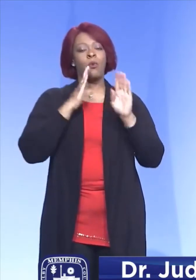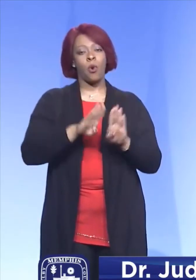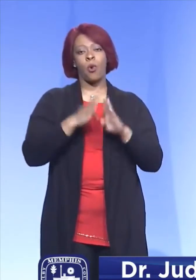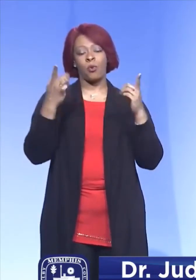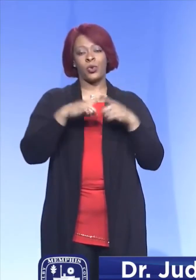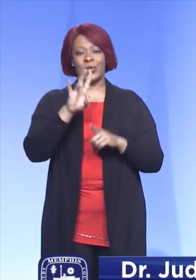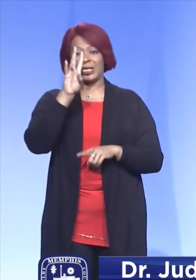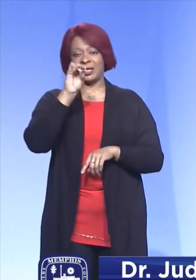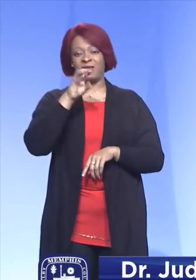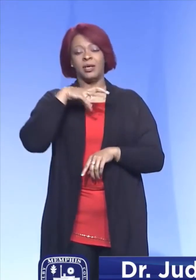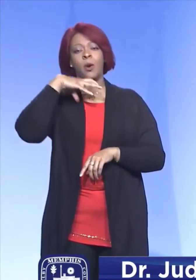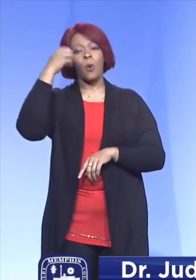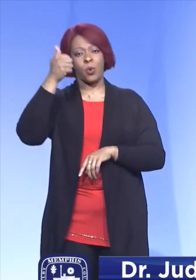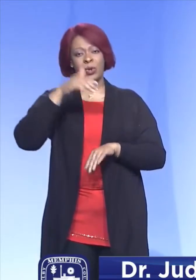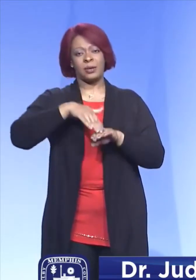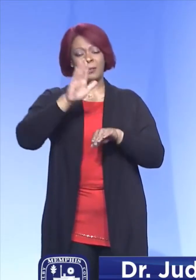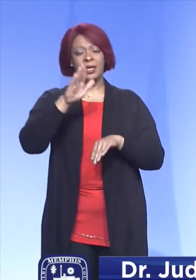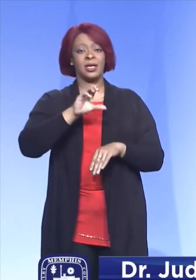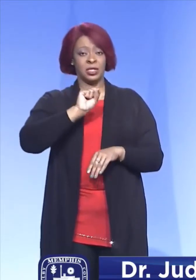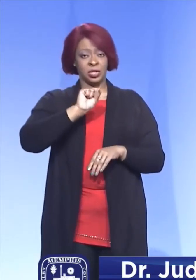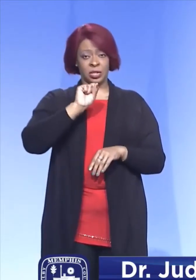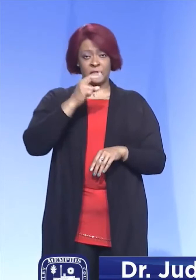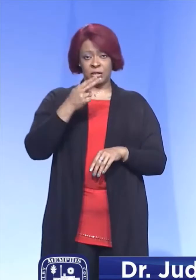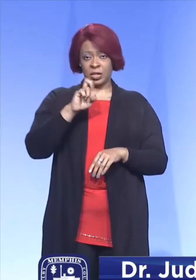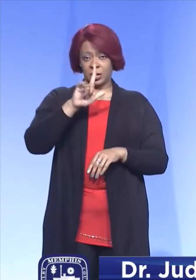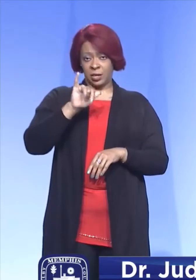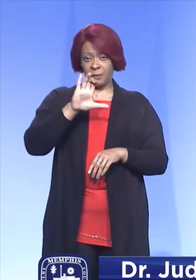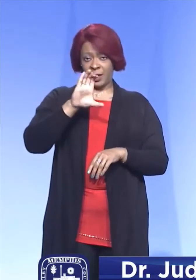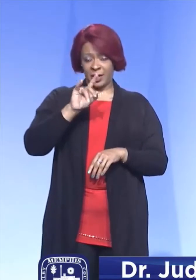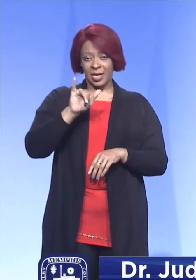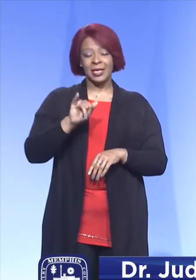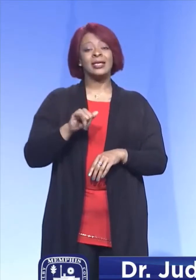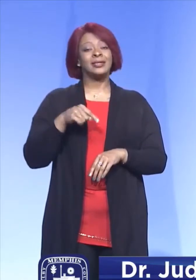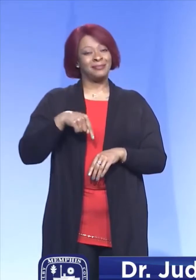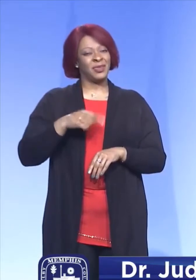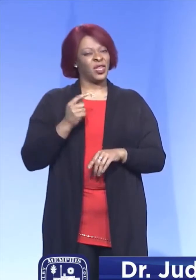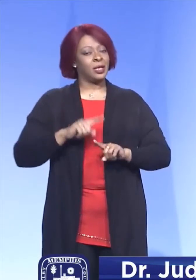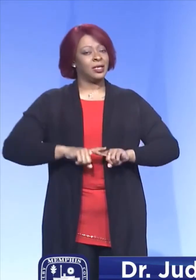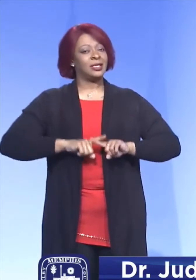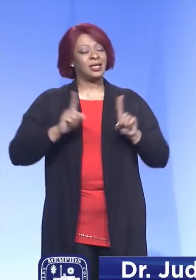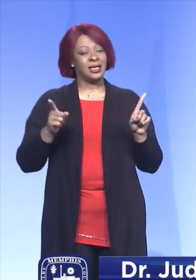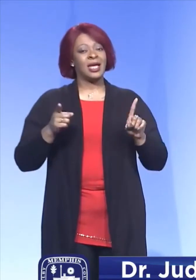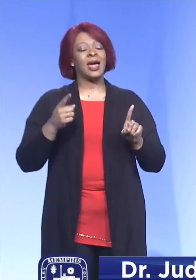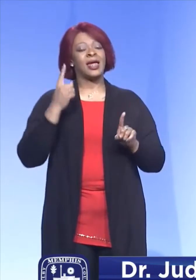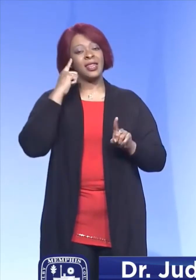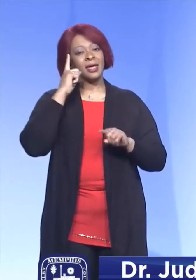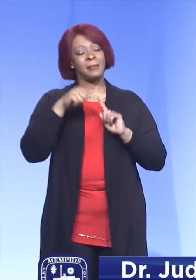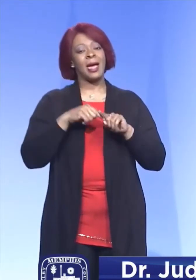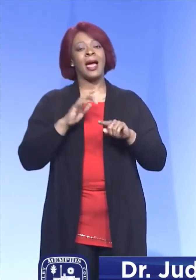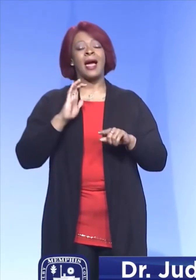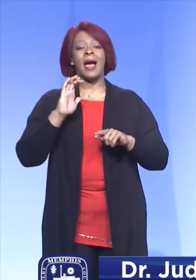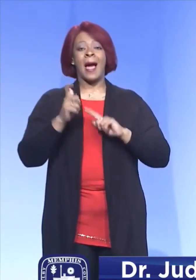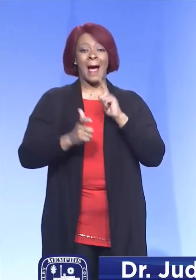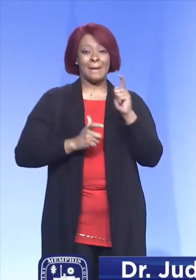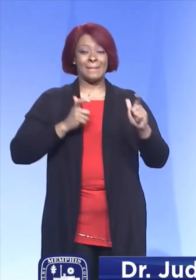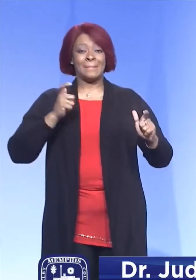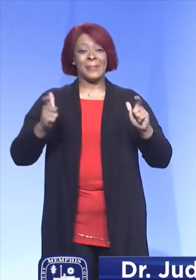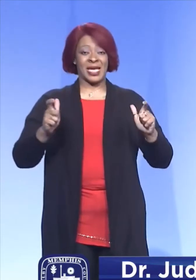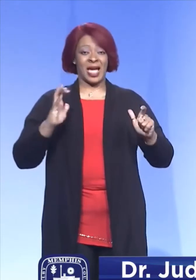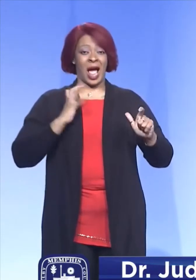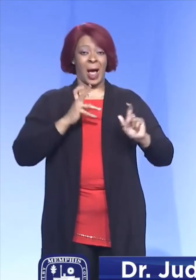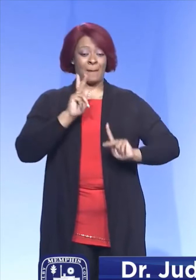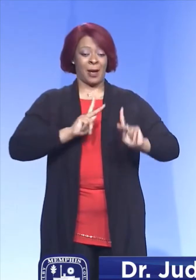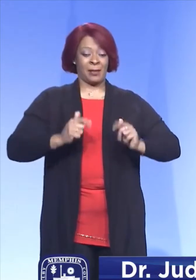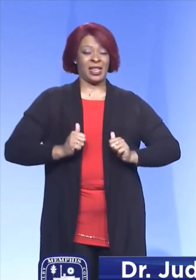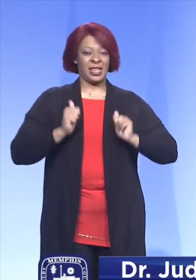70 and older. For Shelby County, which is a little bit different because you have to think about how dense our population is in